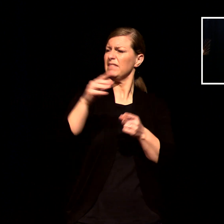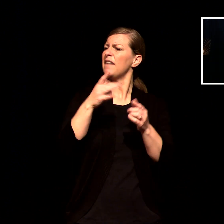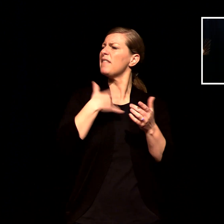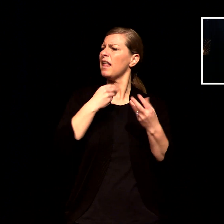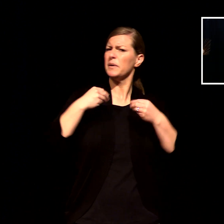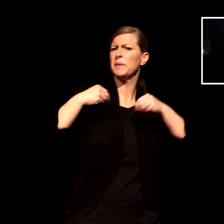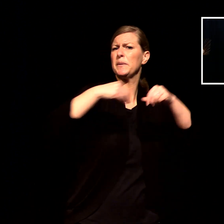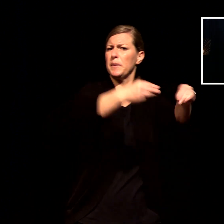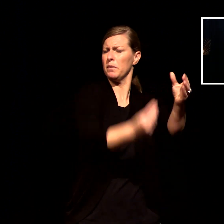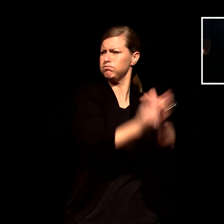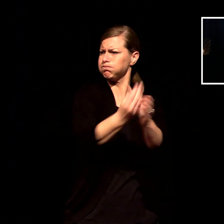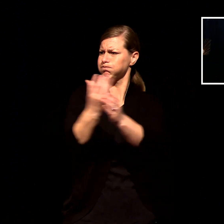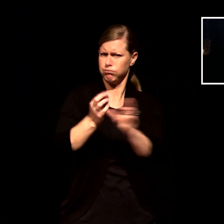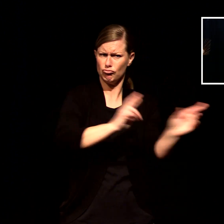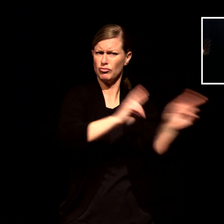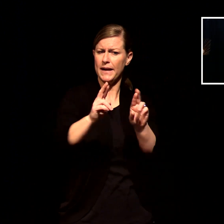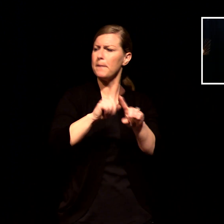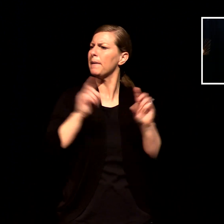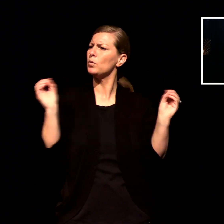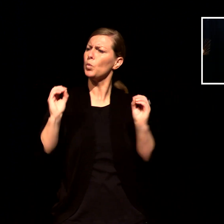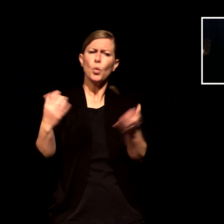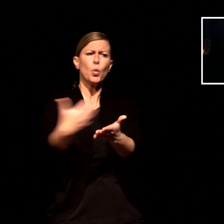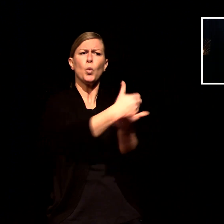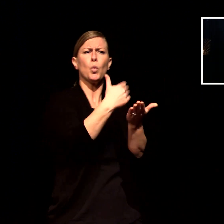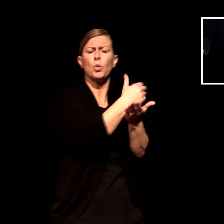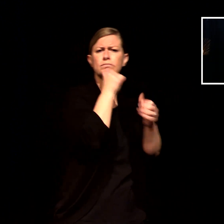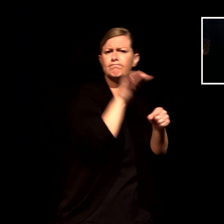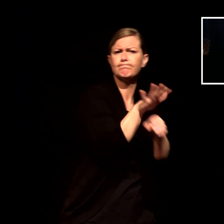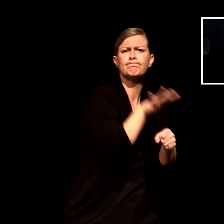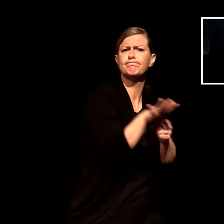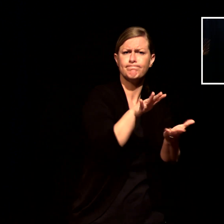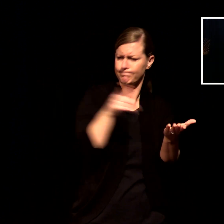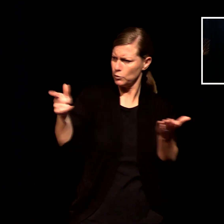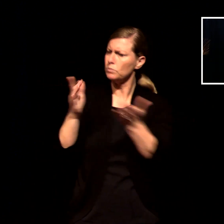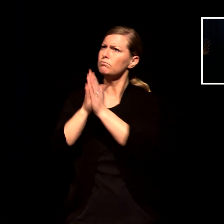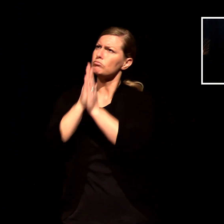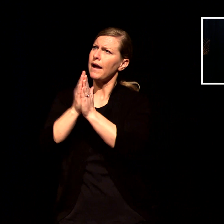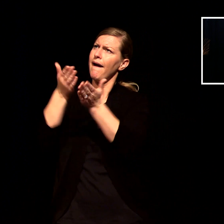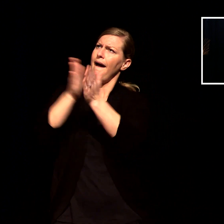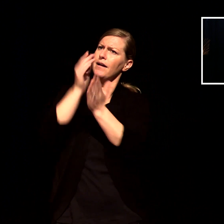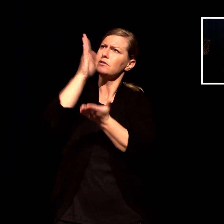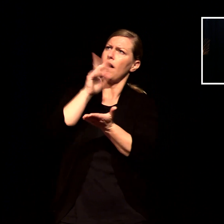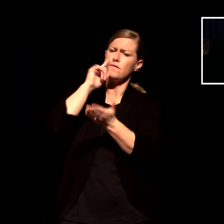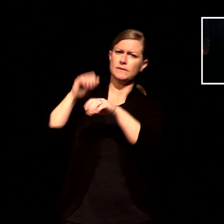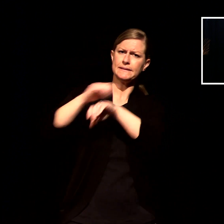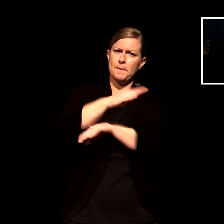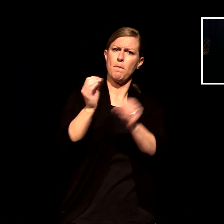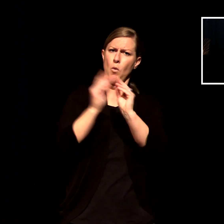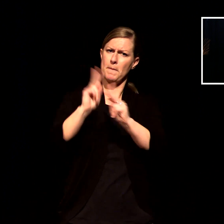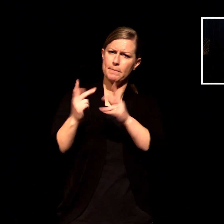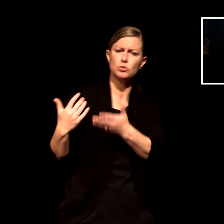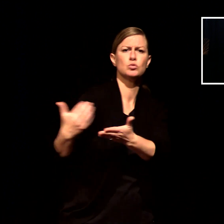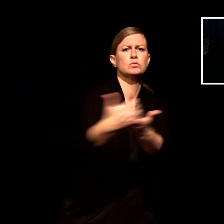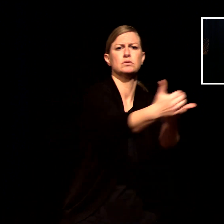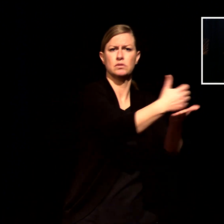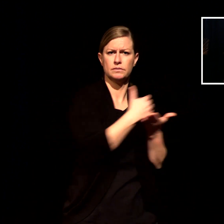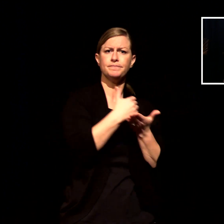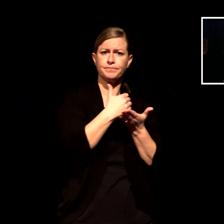and gave them authority to cast out evil spirits and to heal every kind of disease and illness and he sent them out